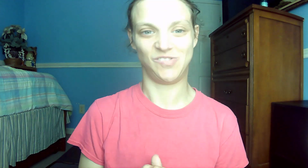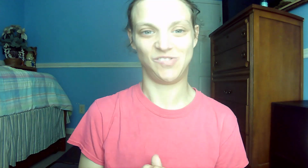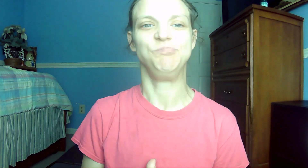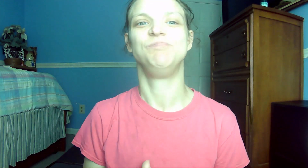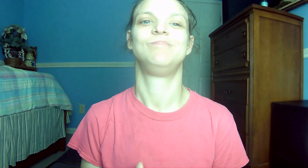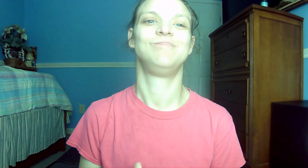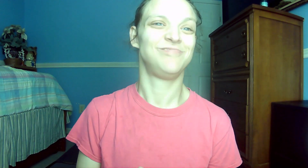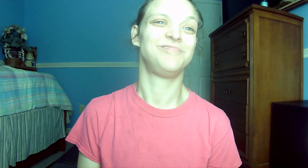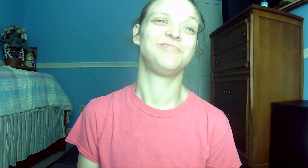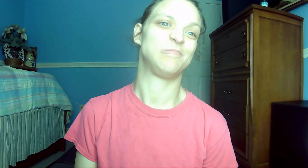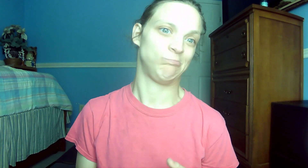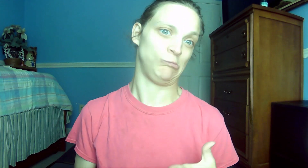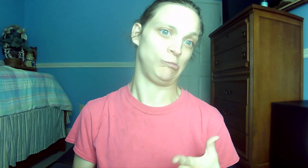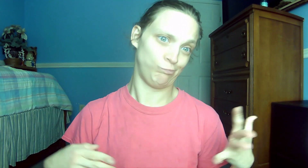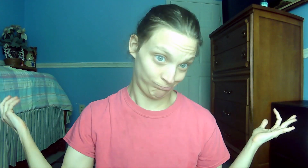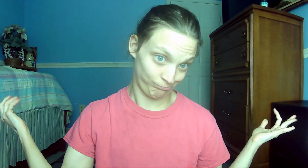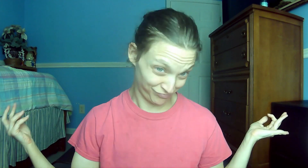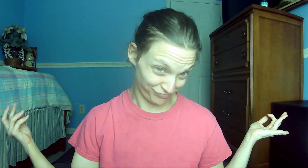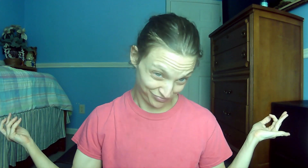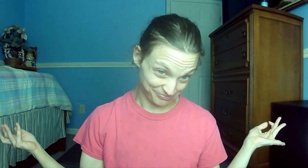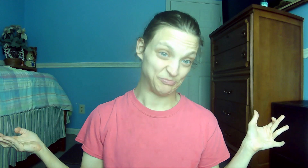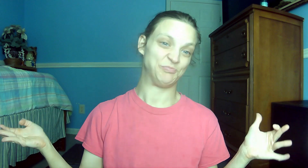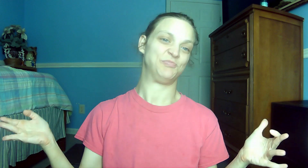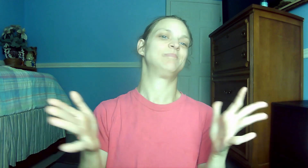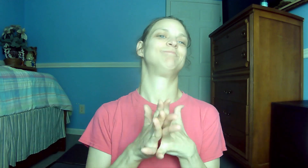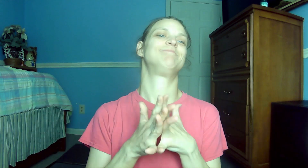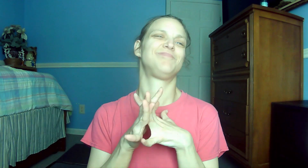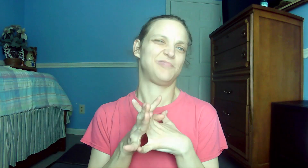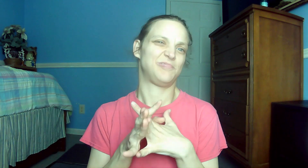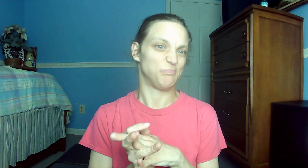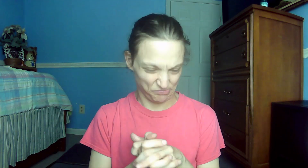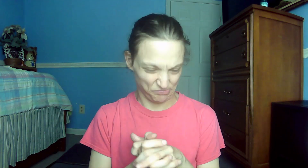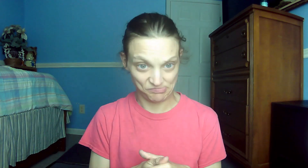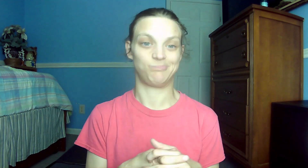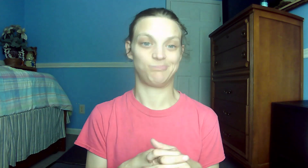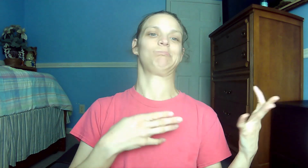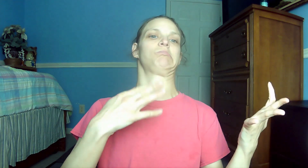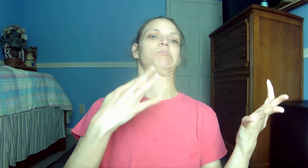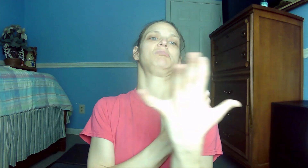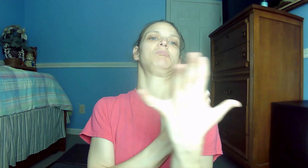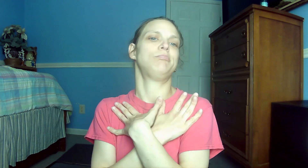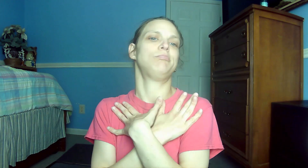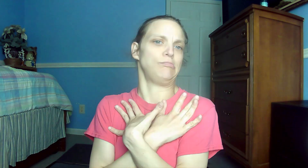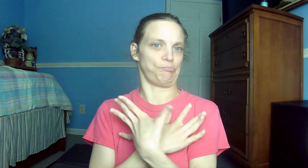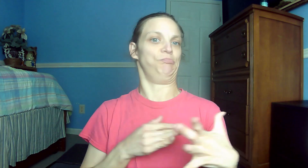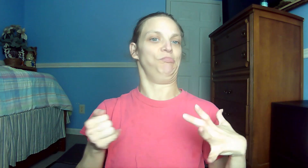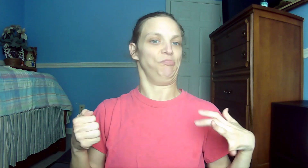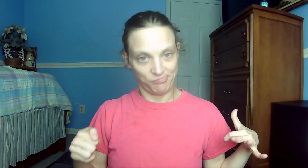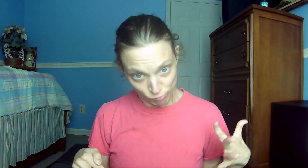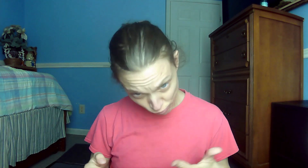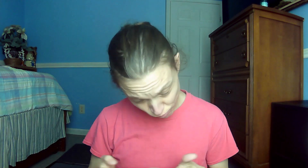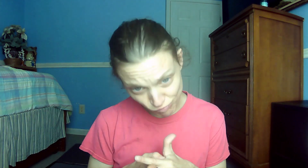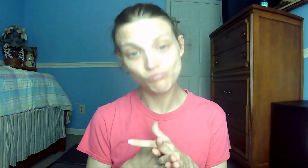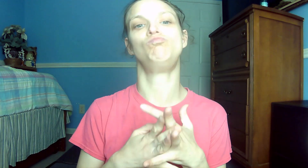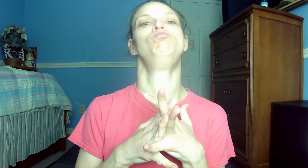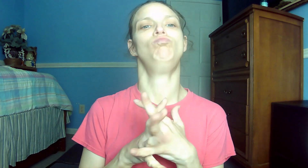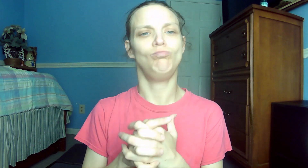require of you? To act justly, and to love mercy, and to walk humbly with your God. 38.